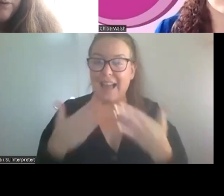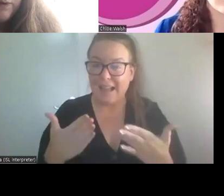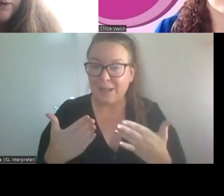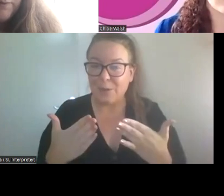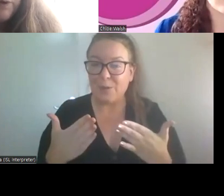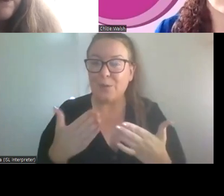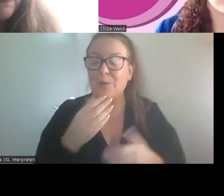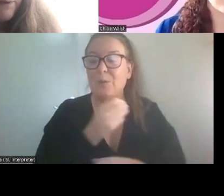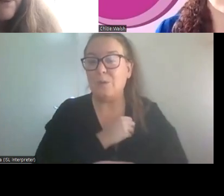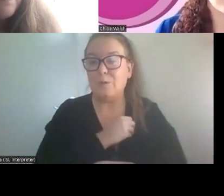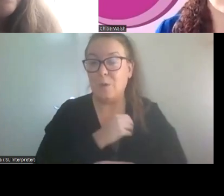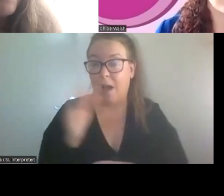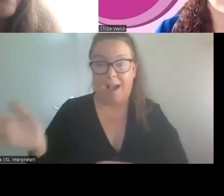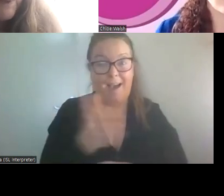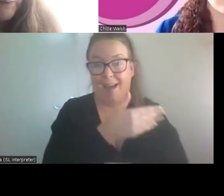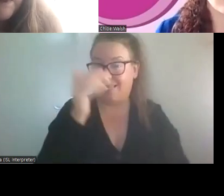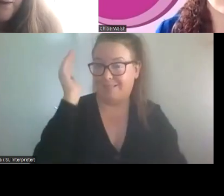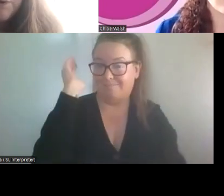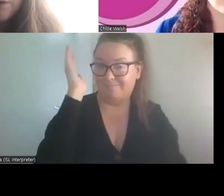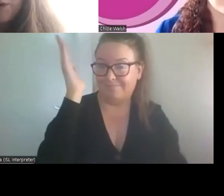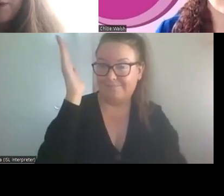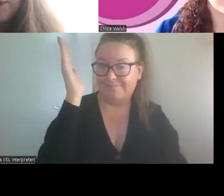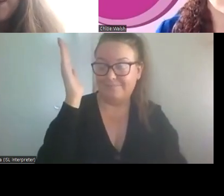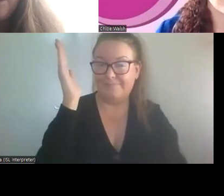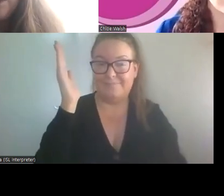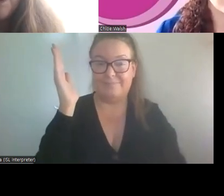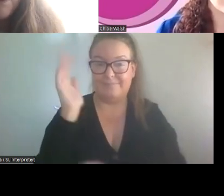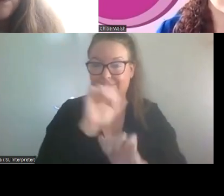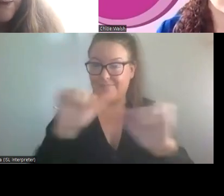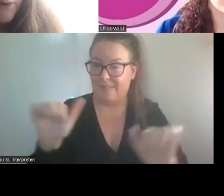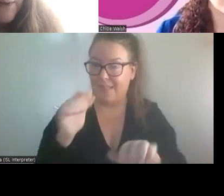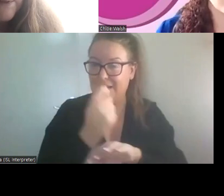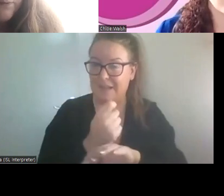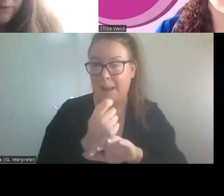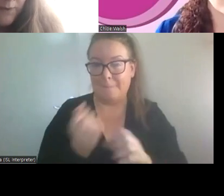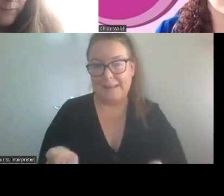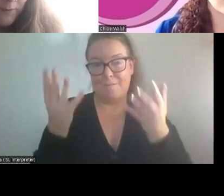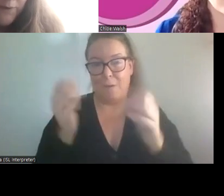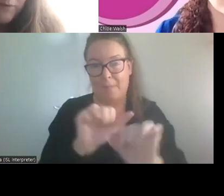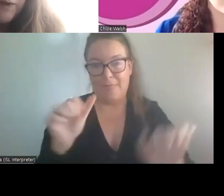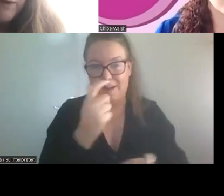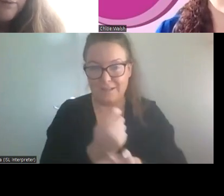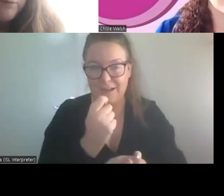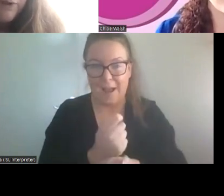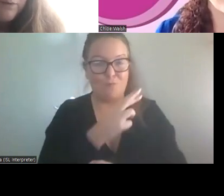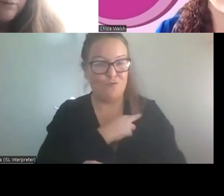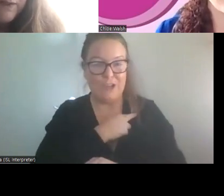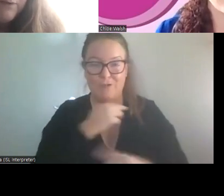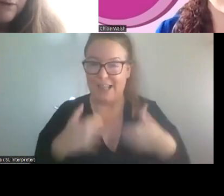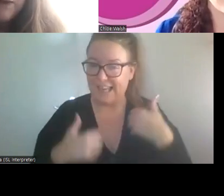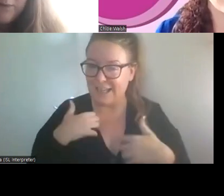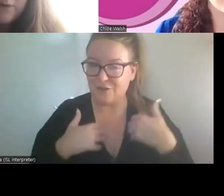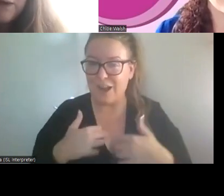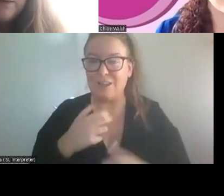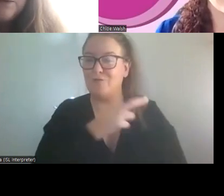to, uh, all of our speakers. You freed up the time to come along today. was, it was really interesting. was really informative. And, you know, we're